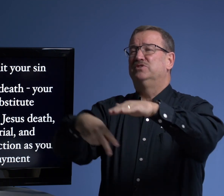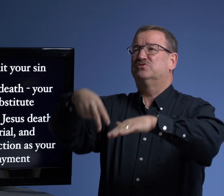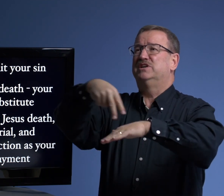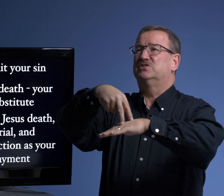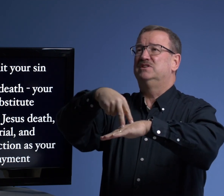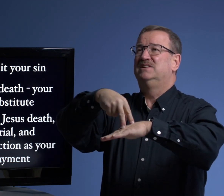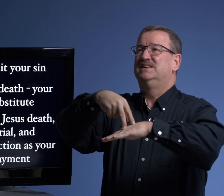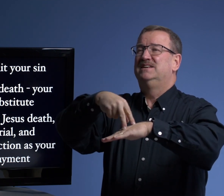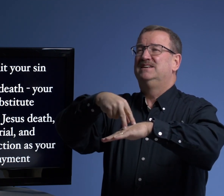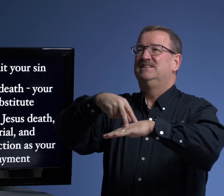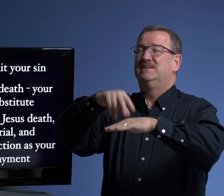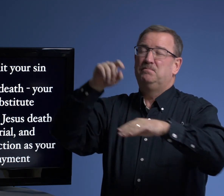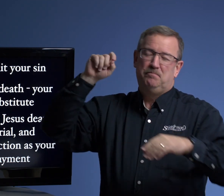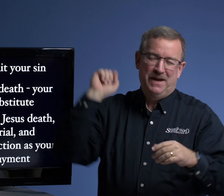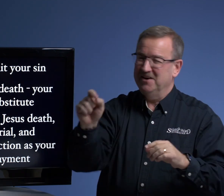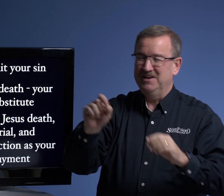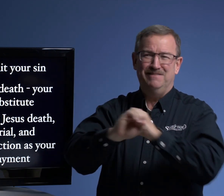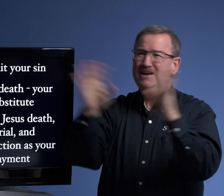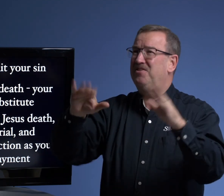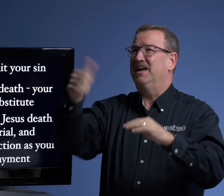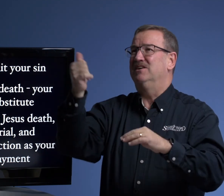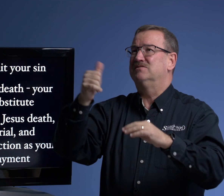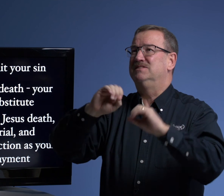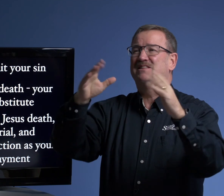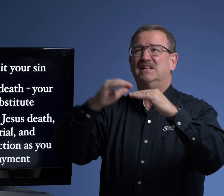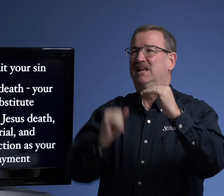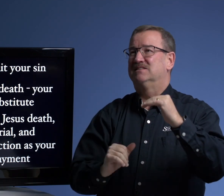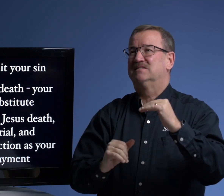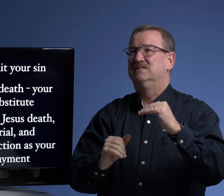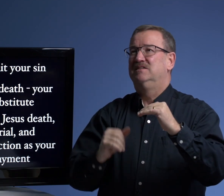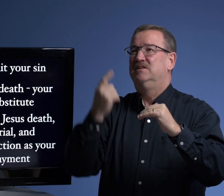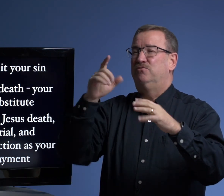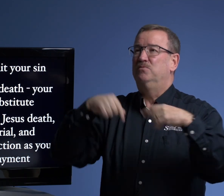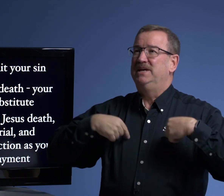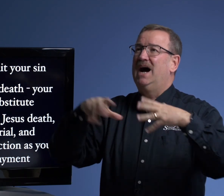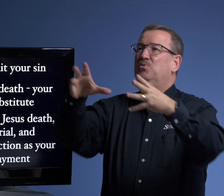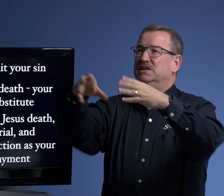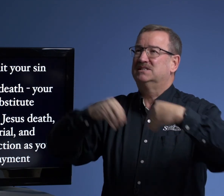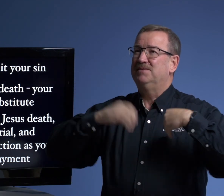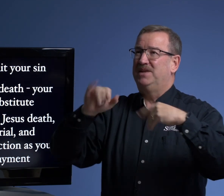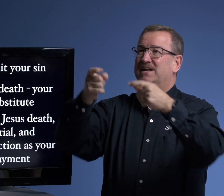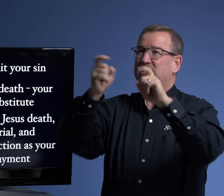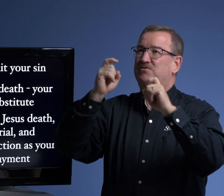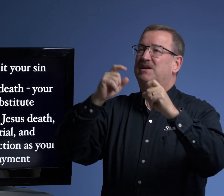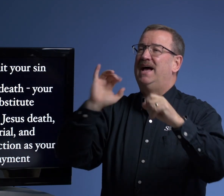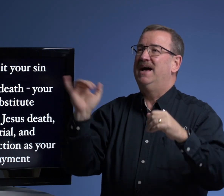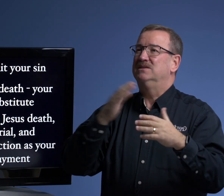resurrection. Period. Nothing else. Nothing less. For me. I will accept that gift as